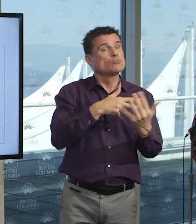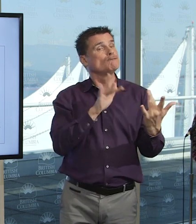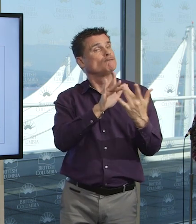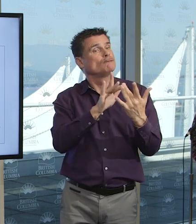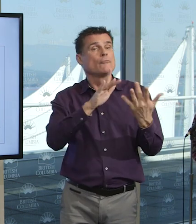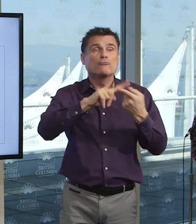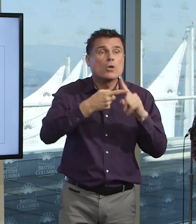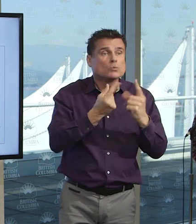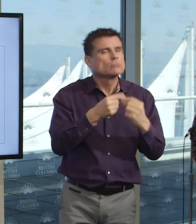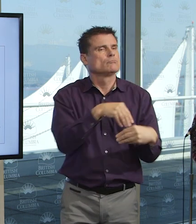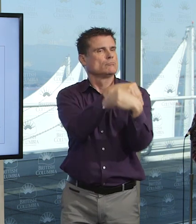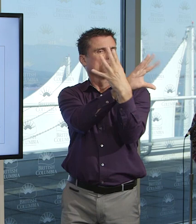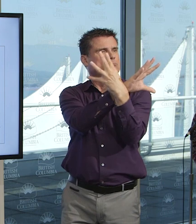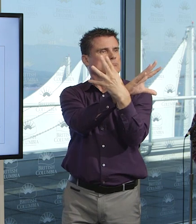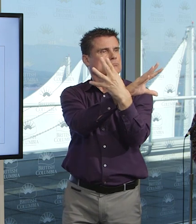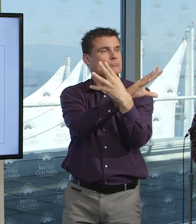to do that right now.